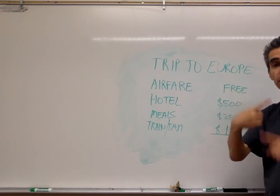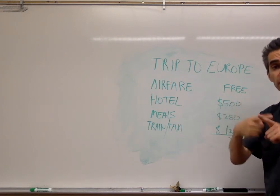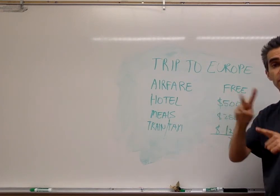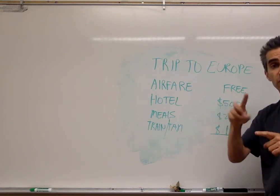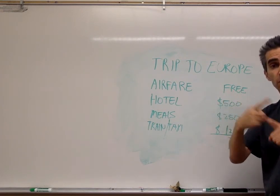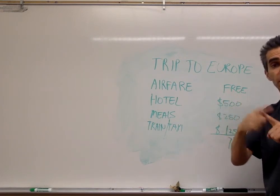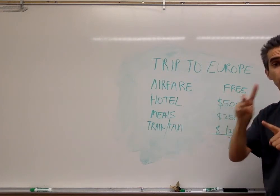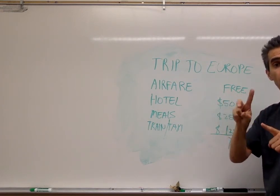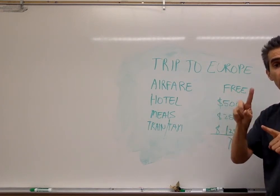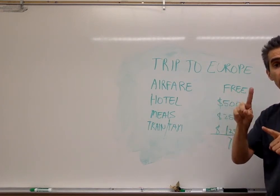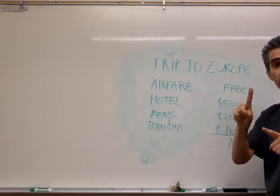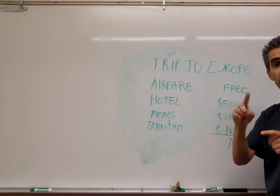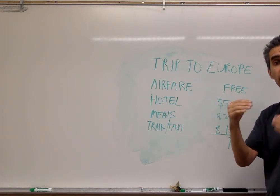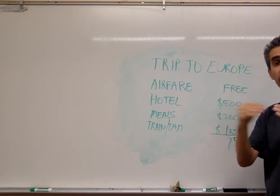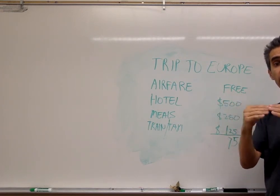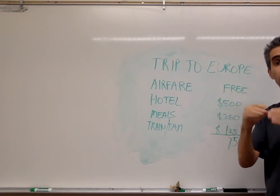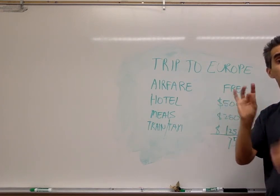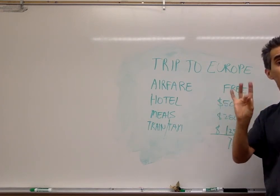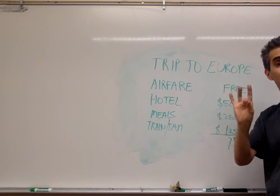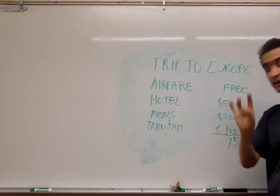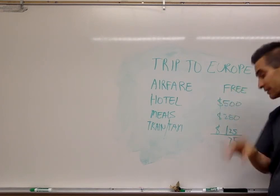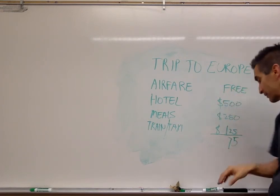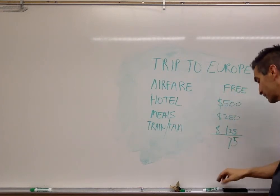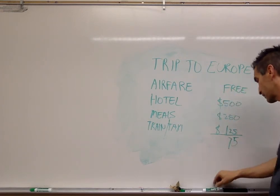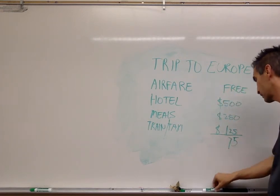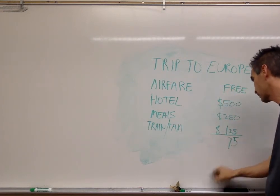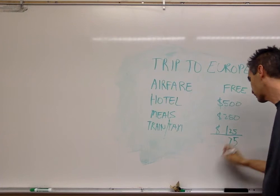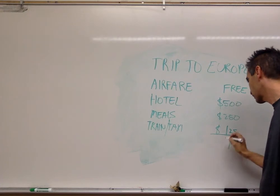And five and two and one makes eight.